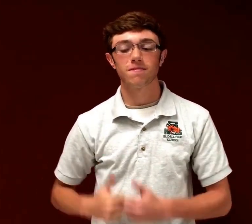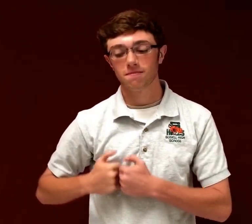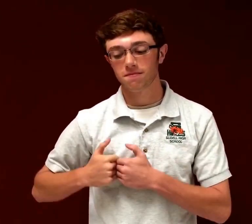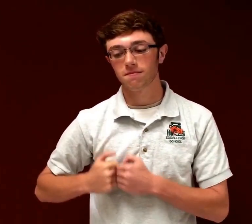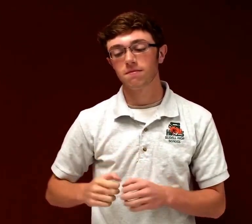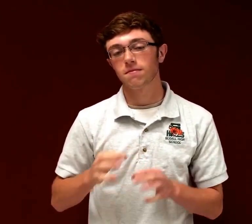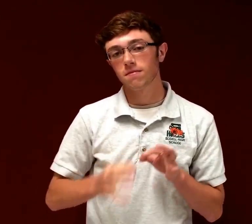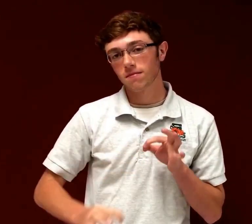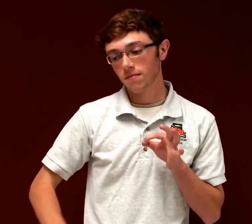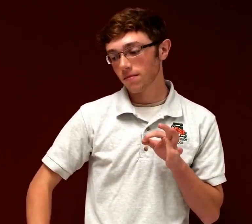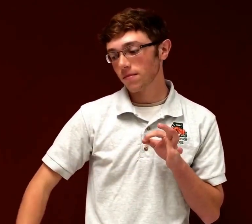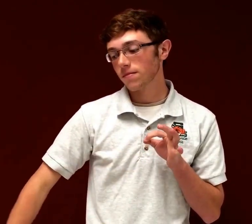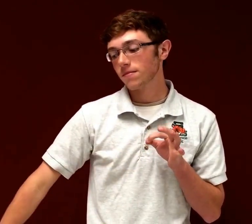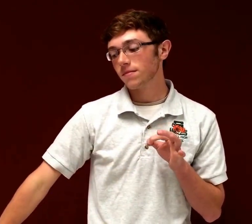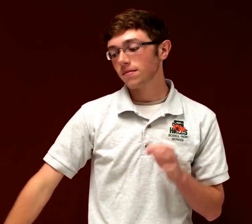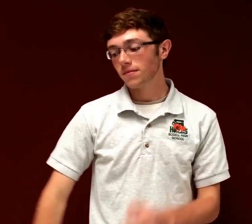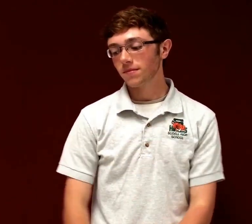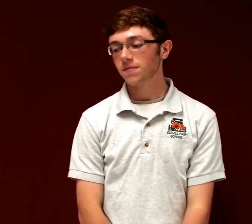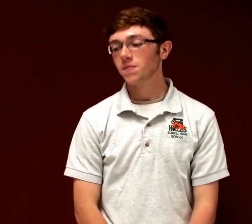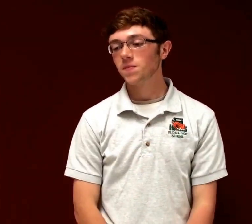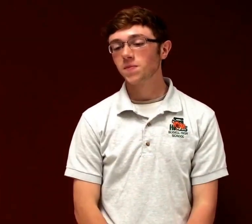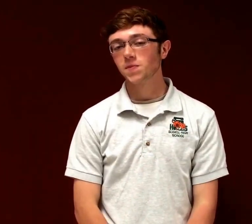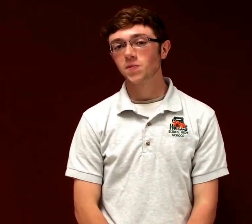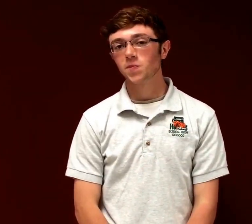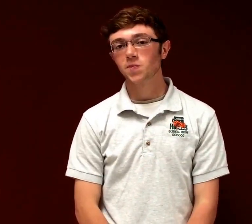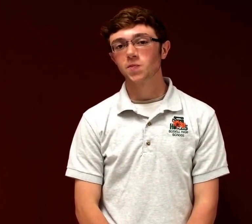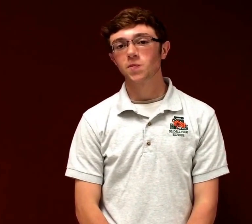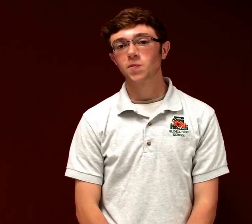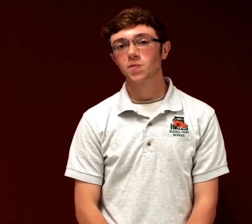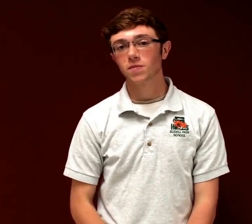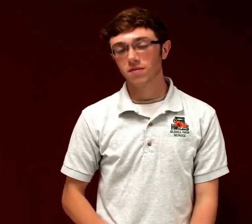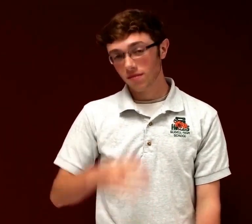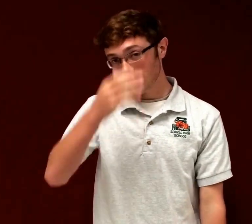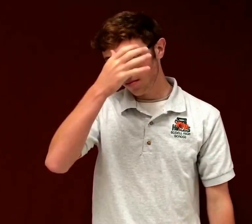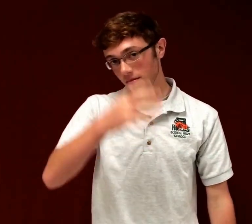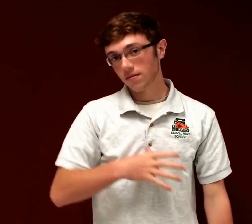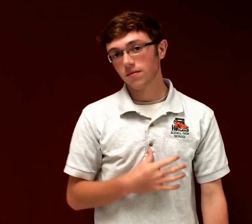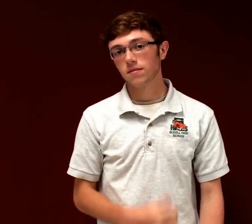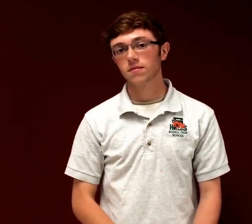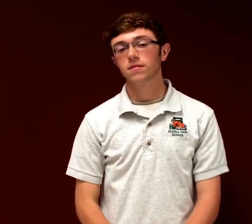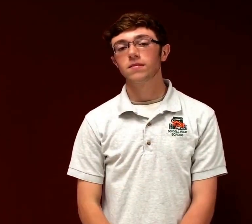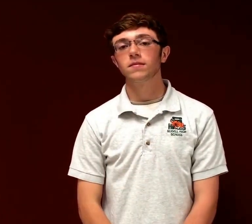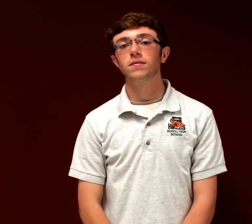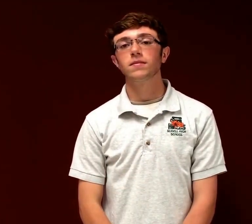baby, be a simple kind of man.